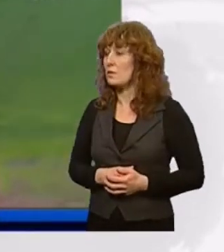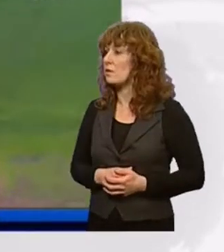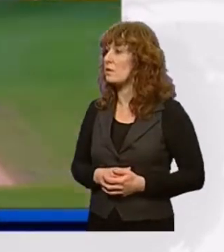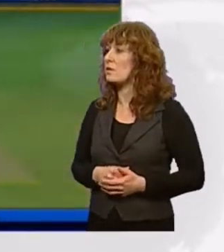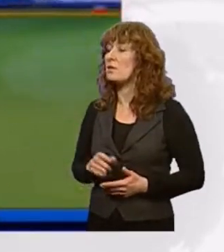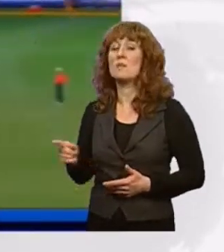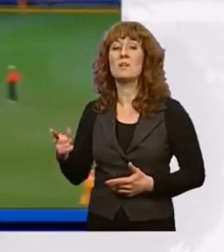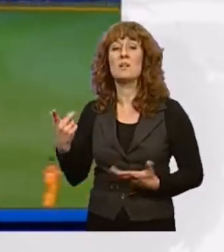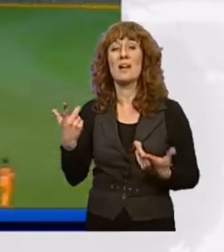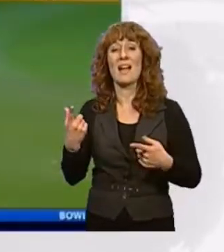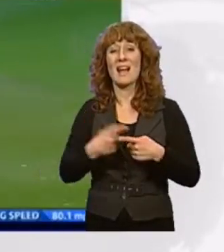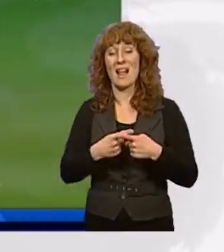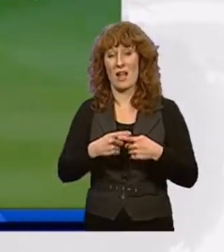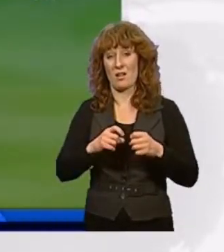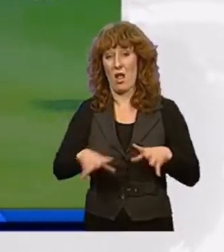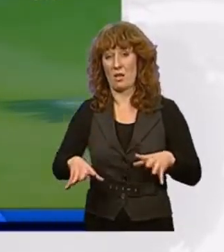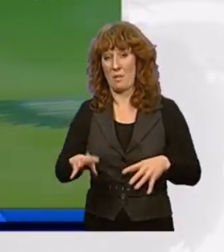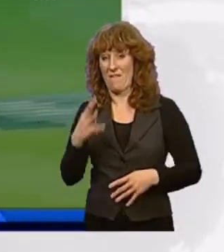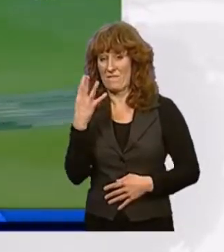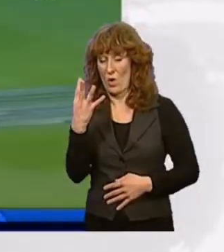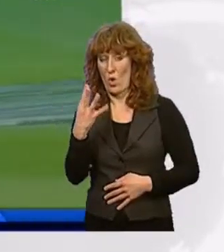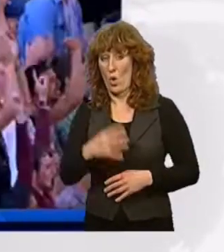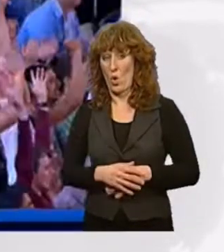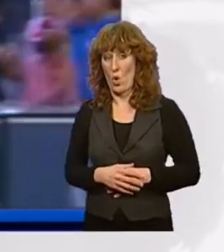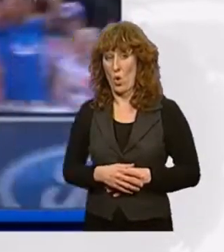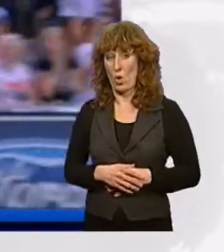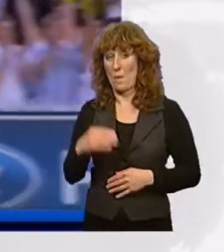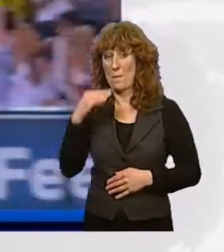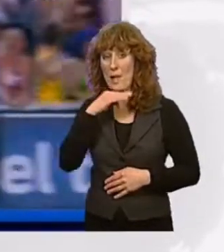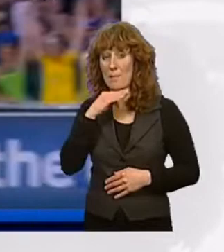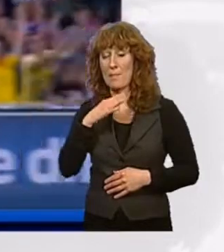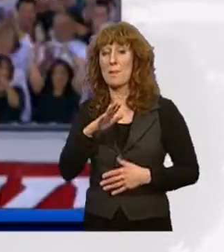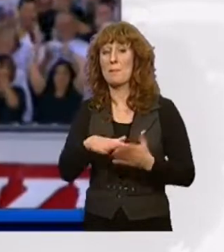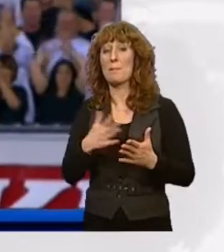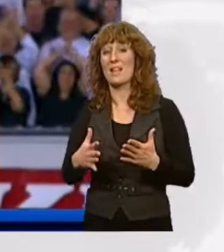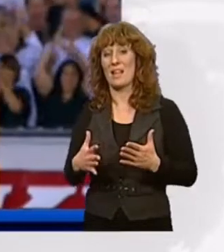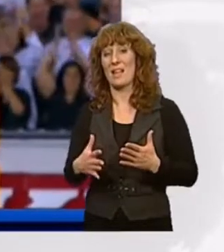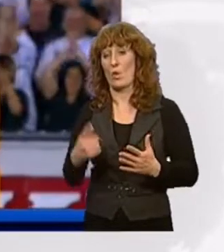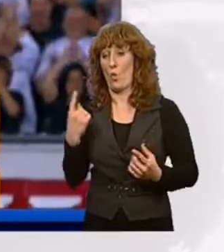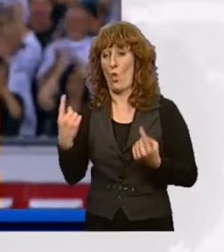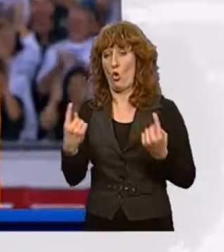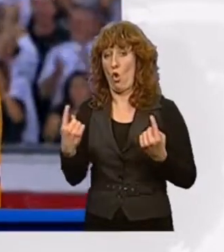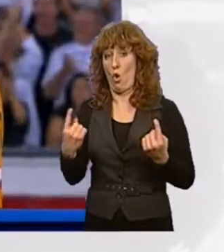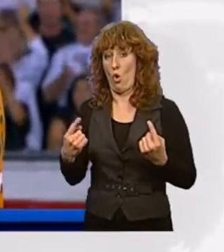second 2020 international in Melbourne. That means they draw the two-match series one-all.